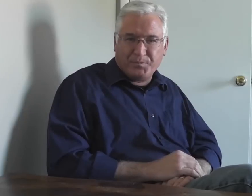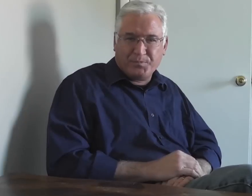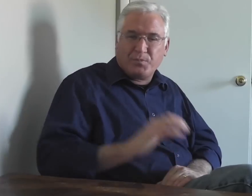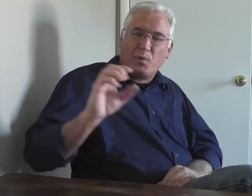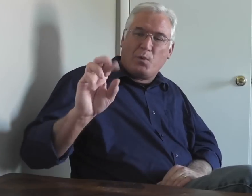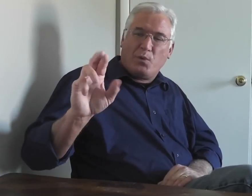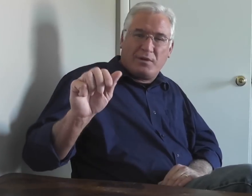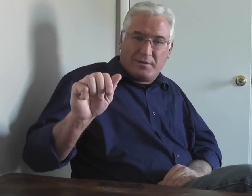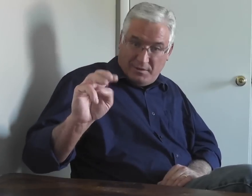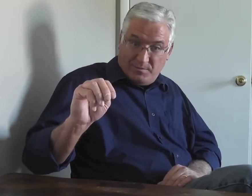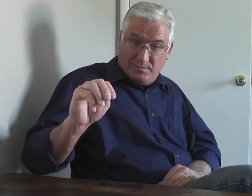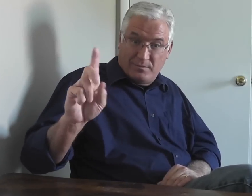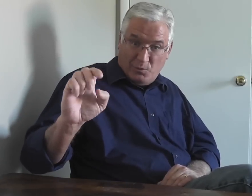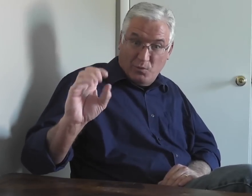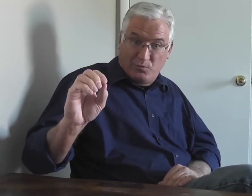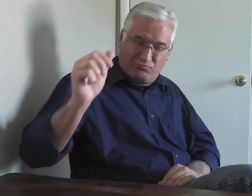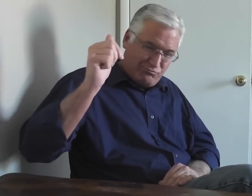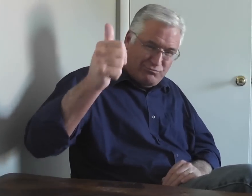Corum D.O.